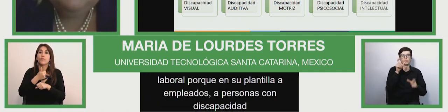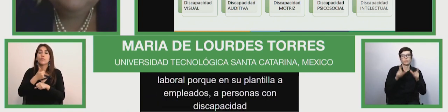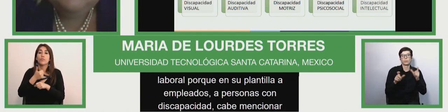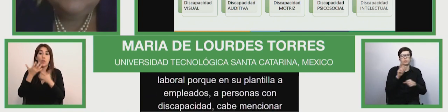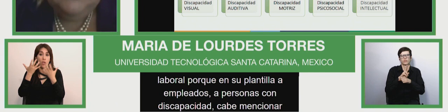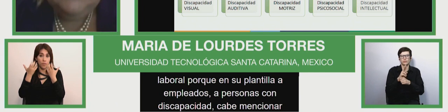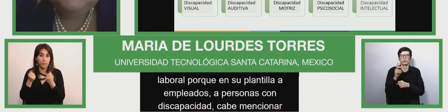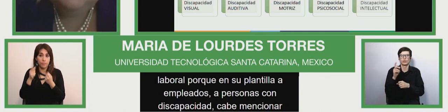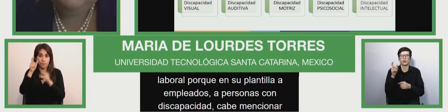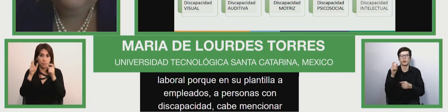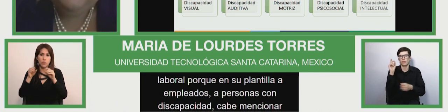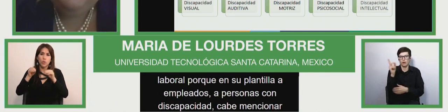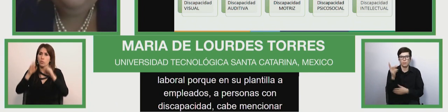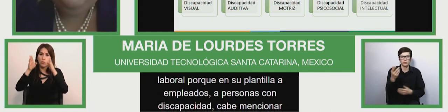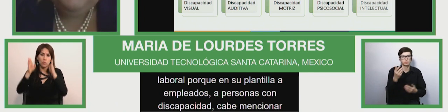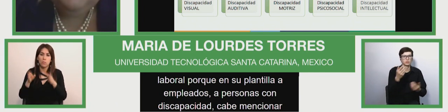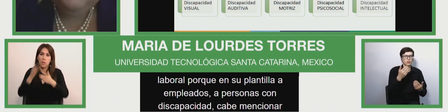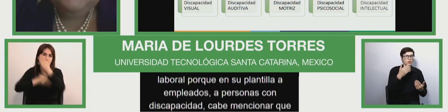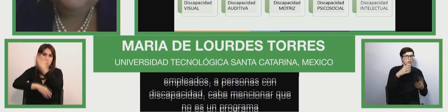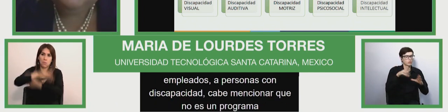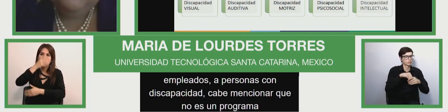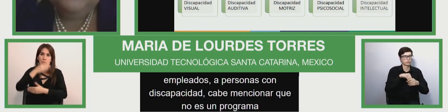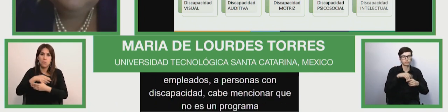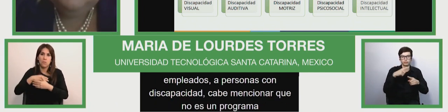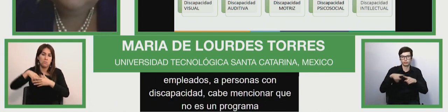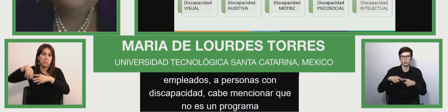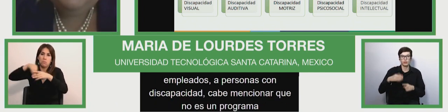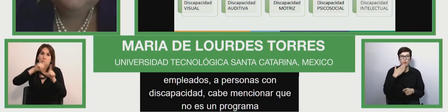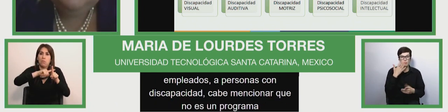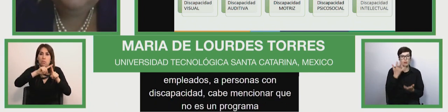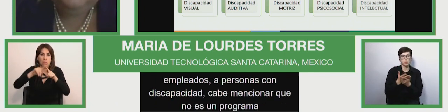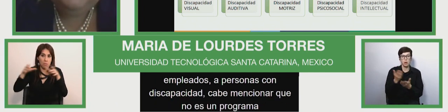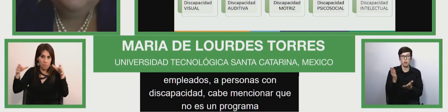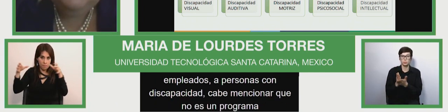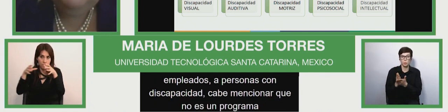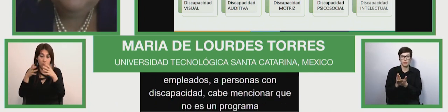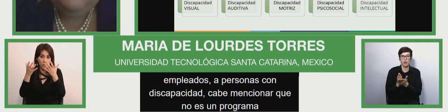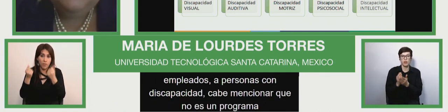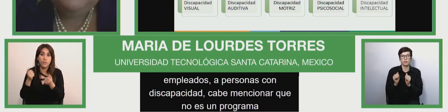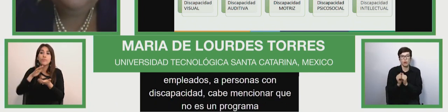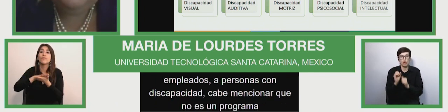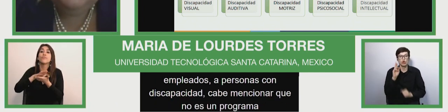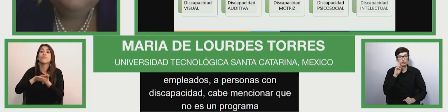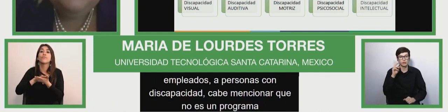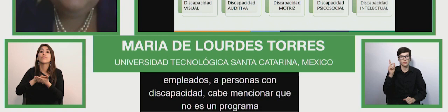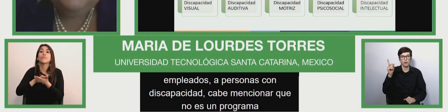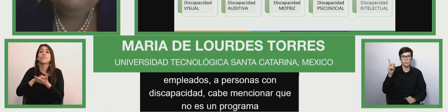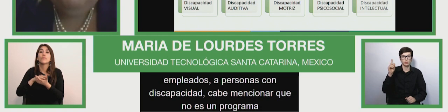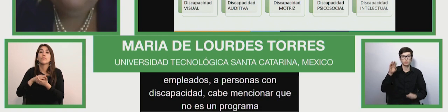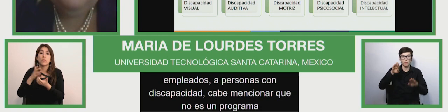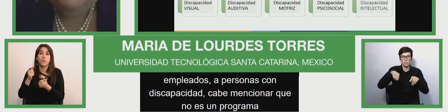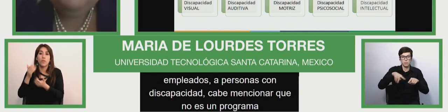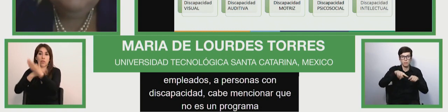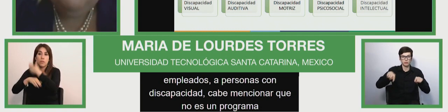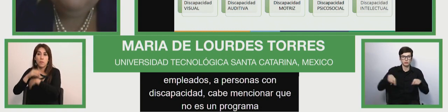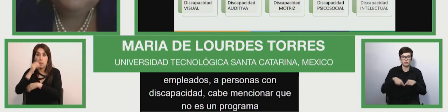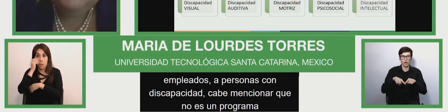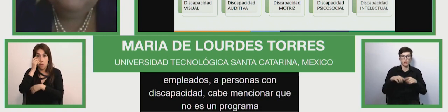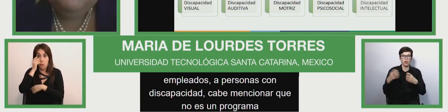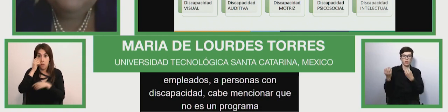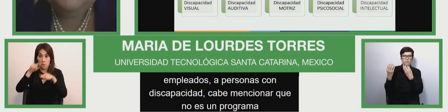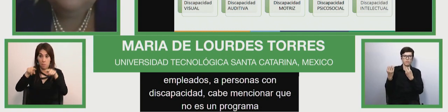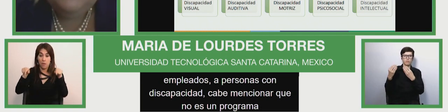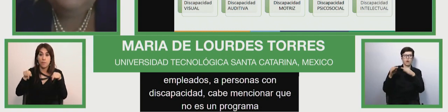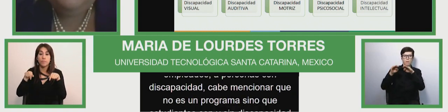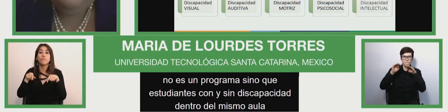this is an example of labor inclusion because it has employer has has employed people with disabilities which point out that this